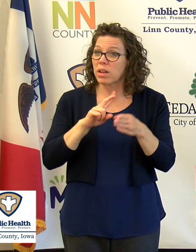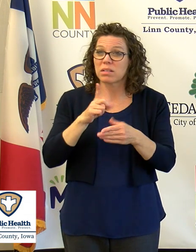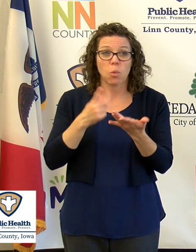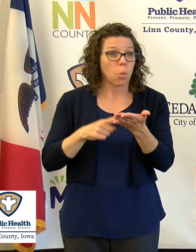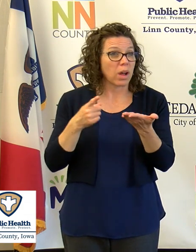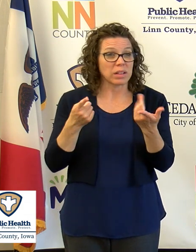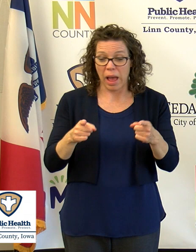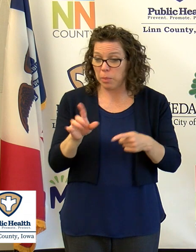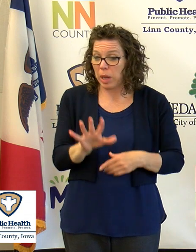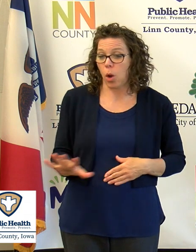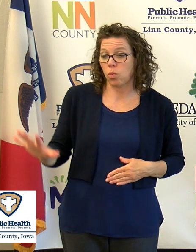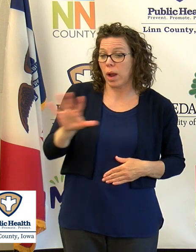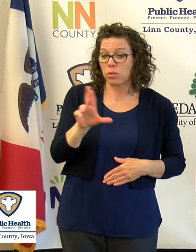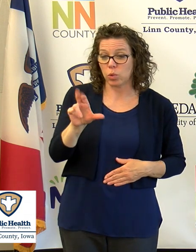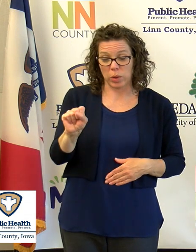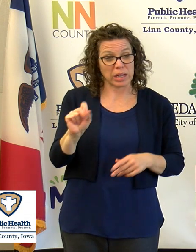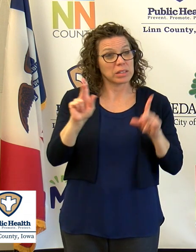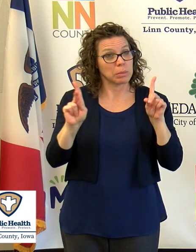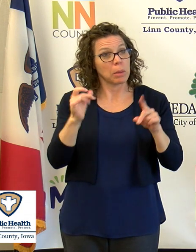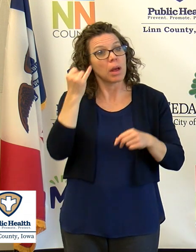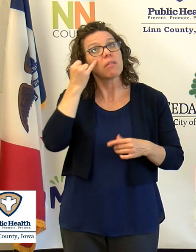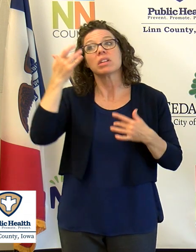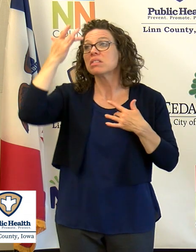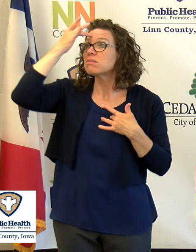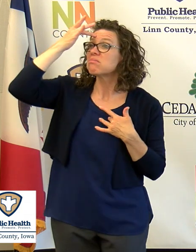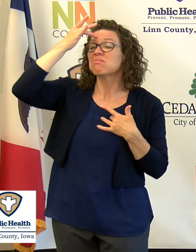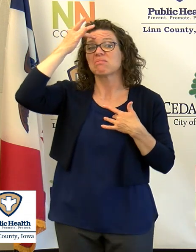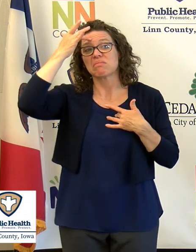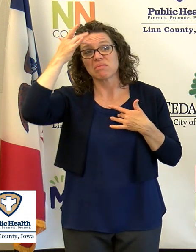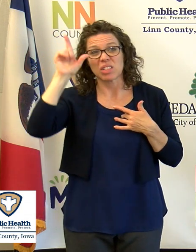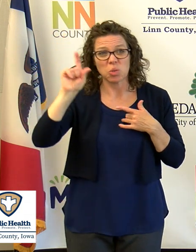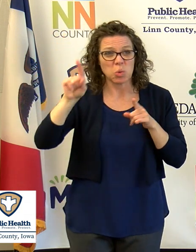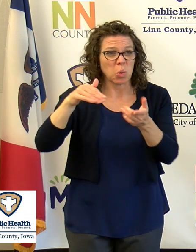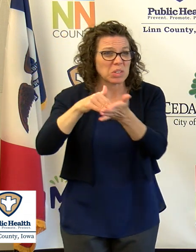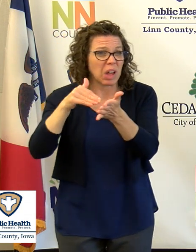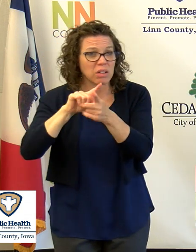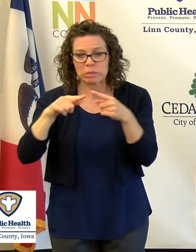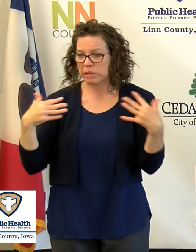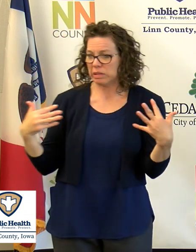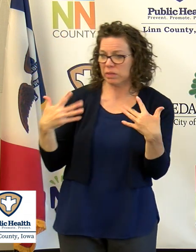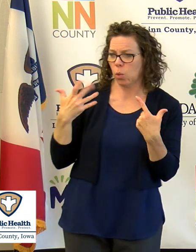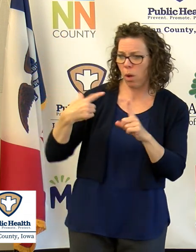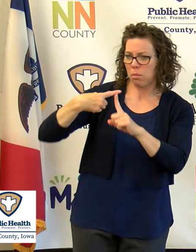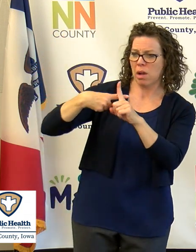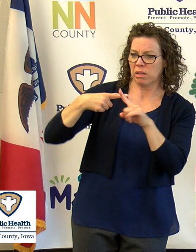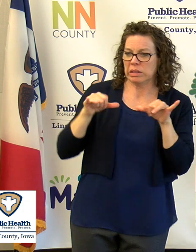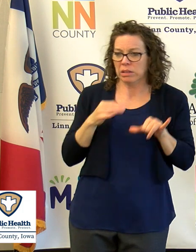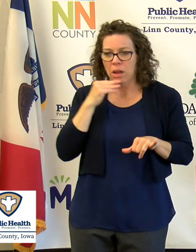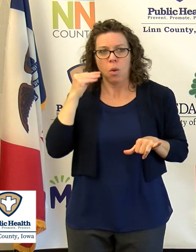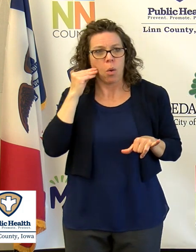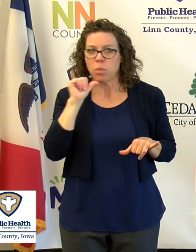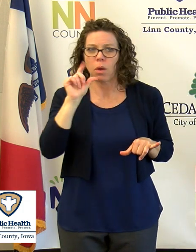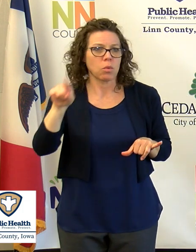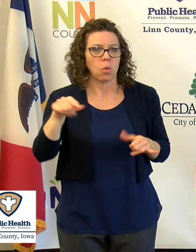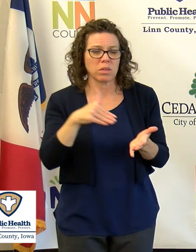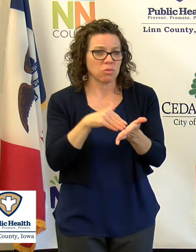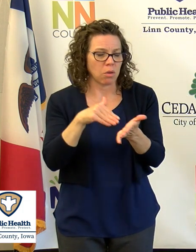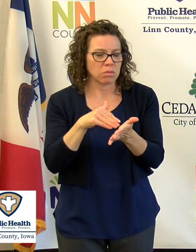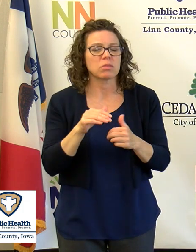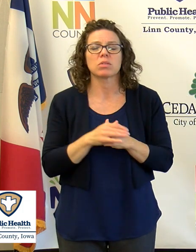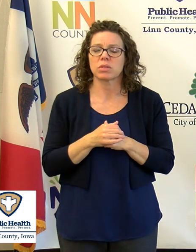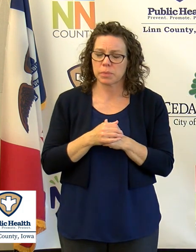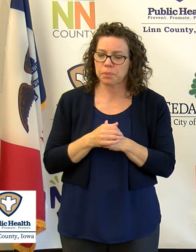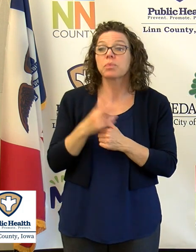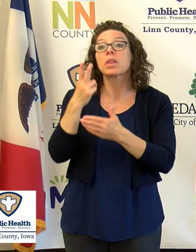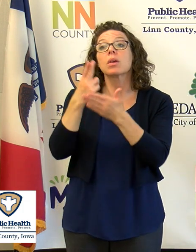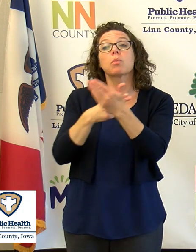which are people are staying at home when they probably should be going to the emergency room. And both hospitals have done